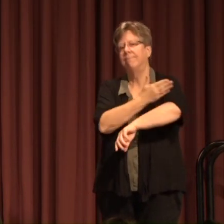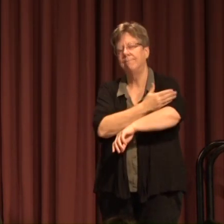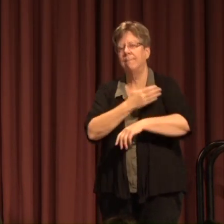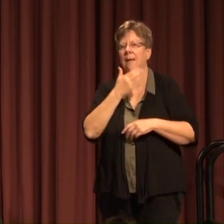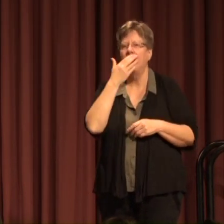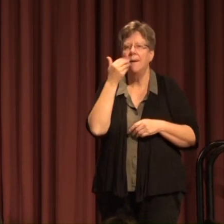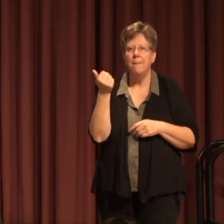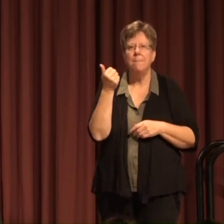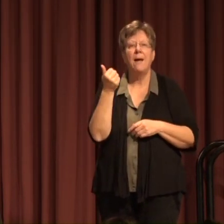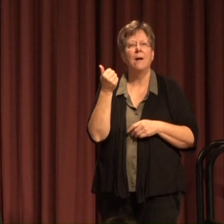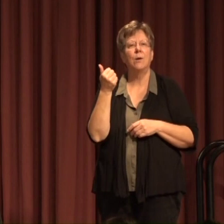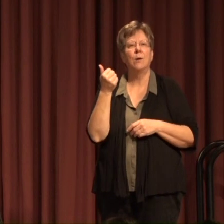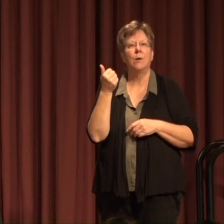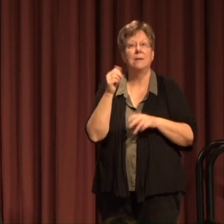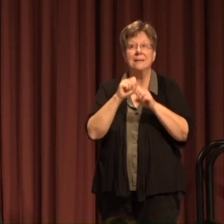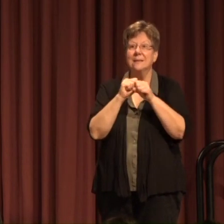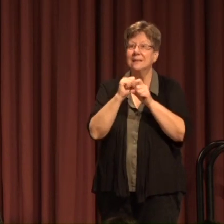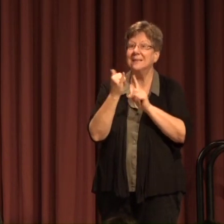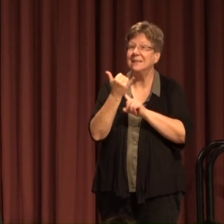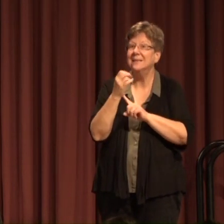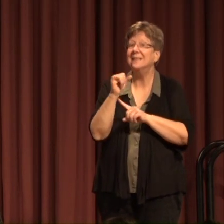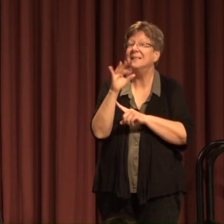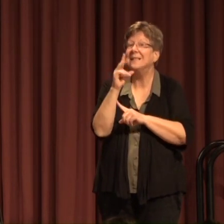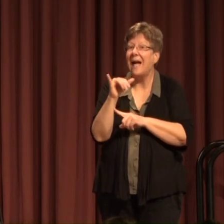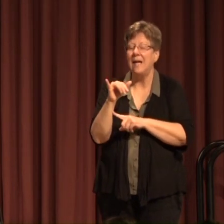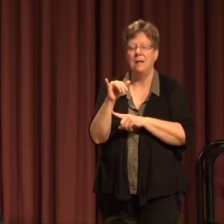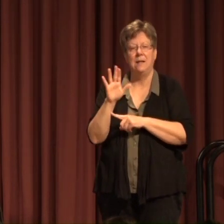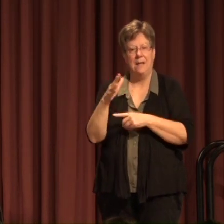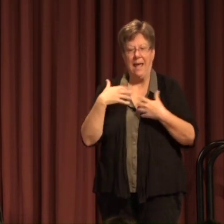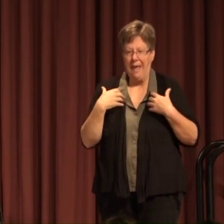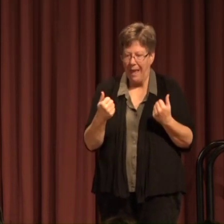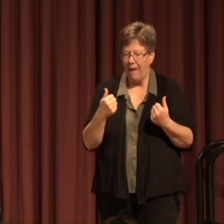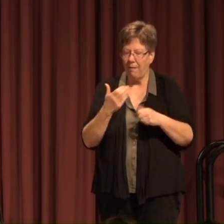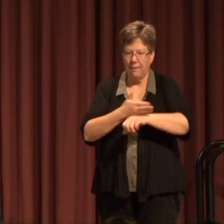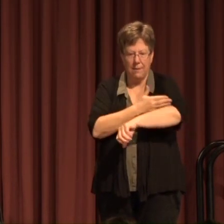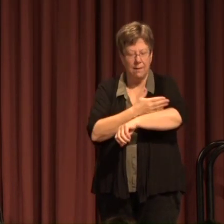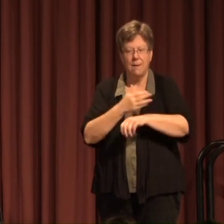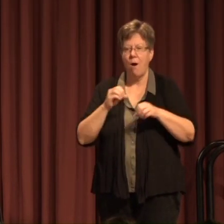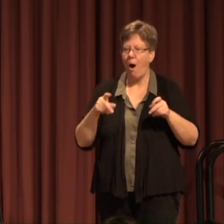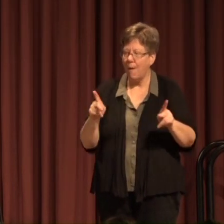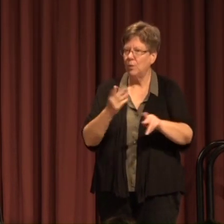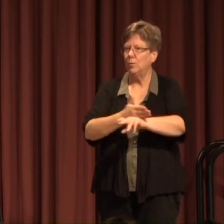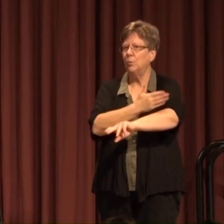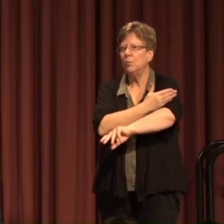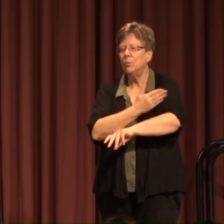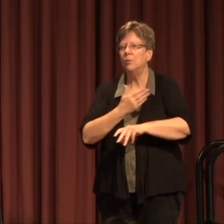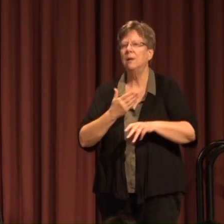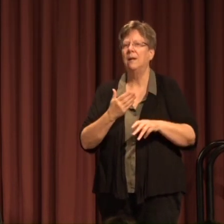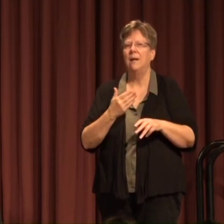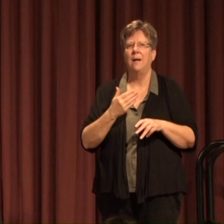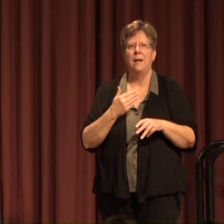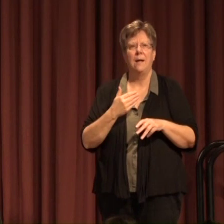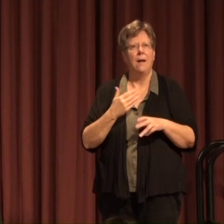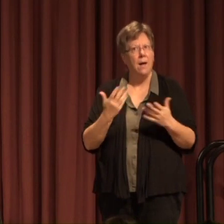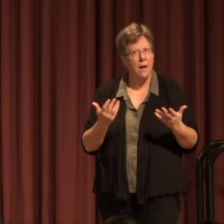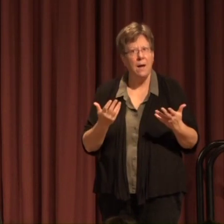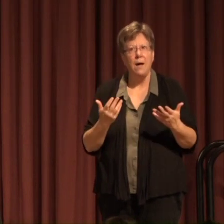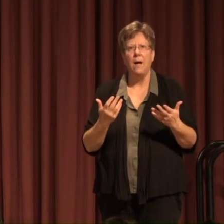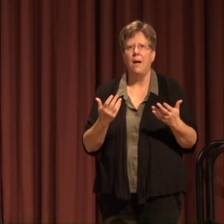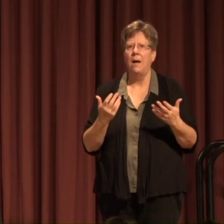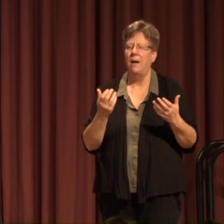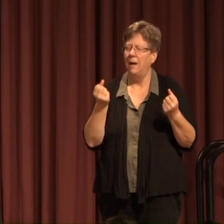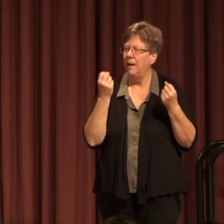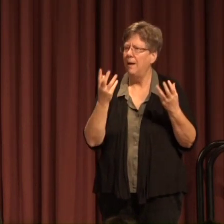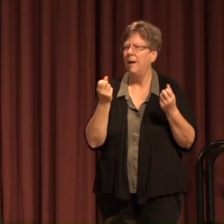Betterment of society Health outcomes Opportunity I'm just going to leave off To the